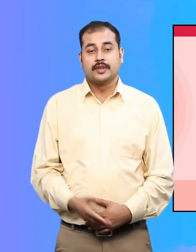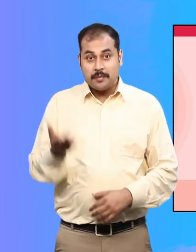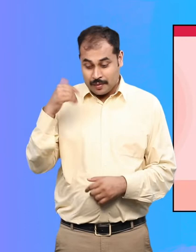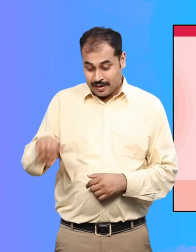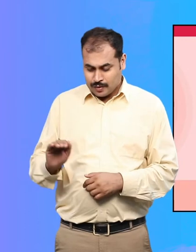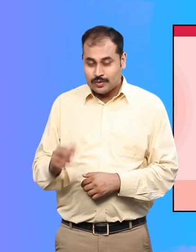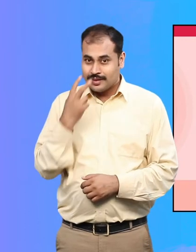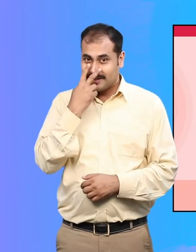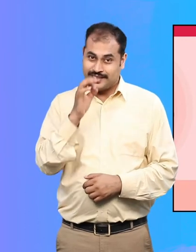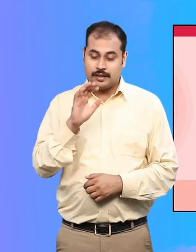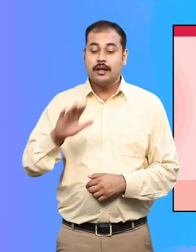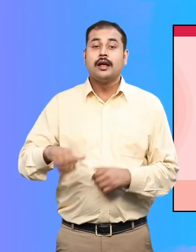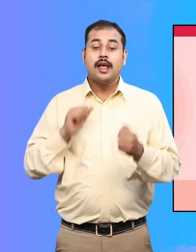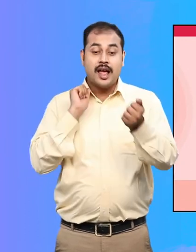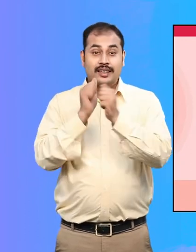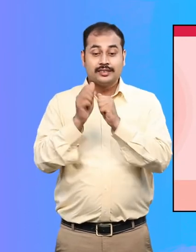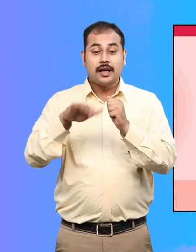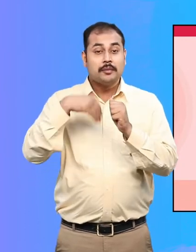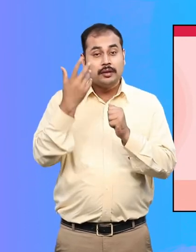Who became blind as a child due to an accident.